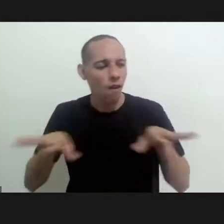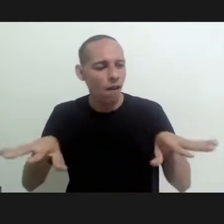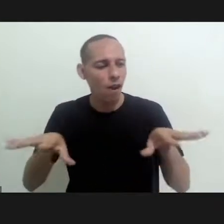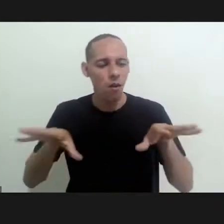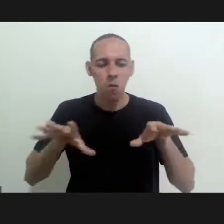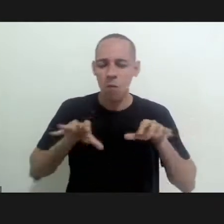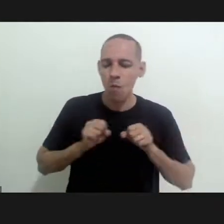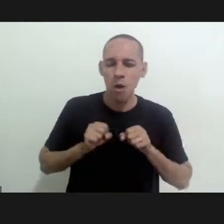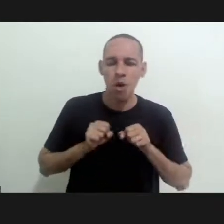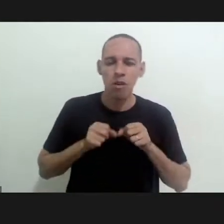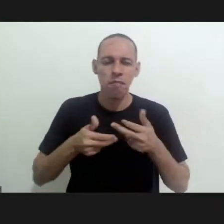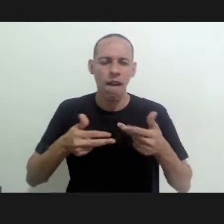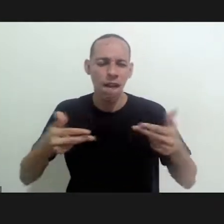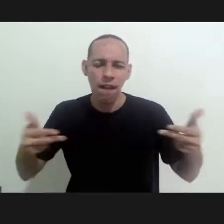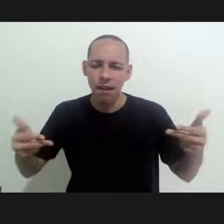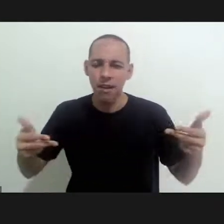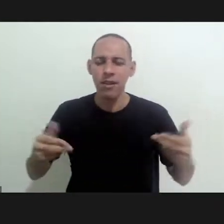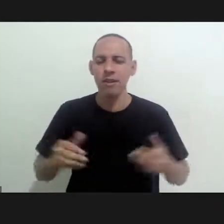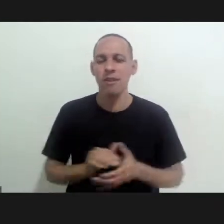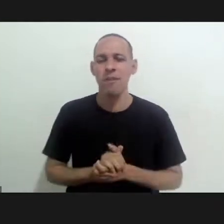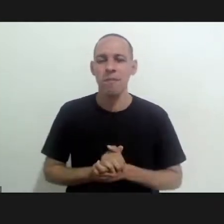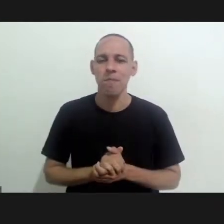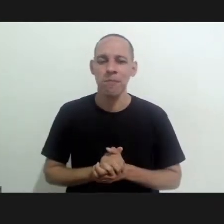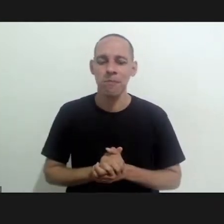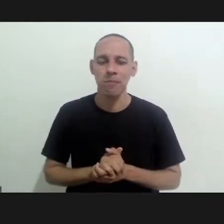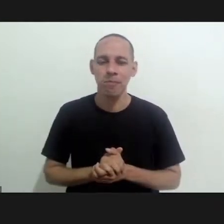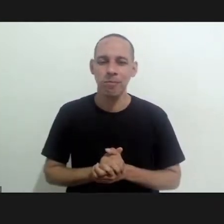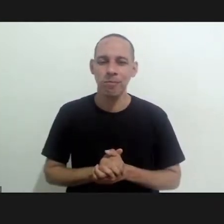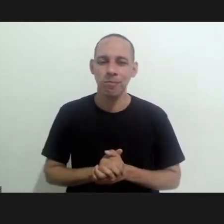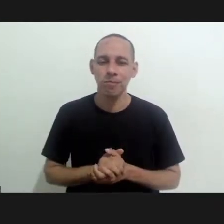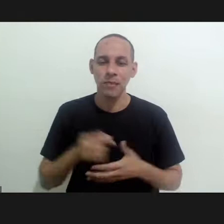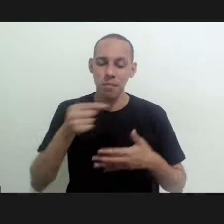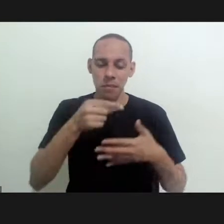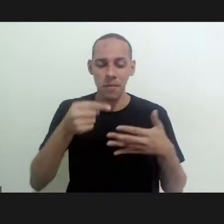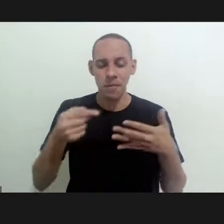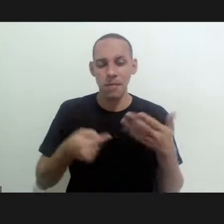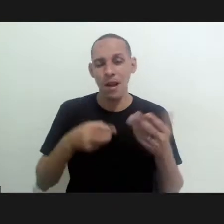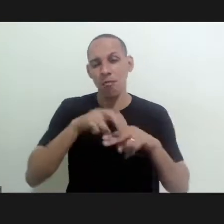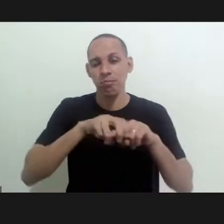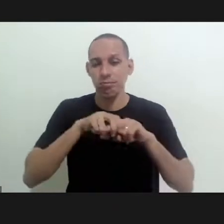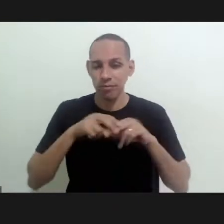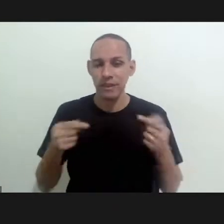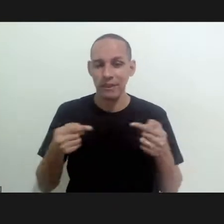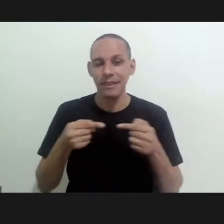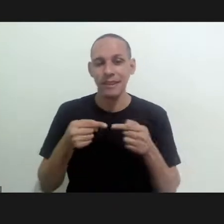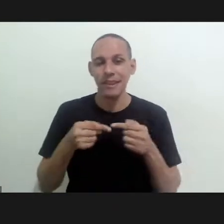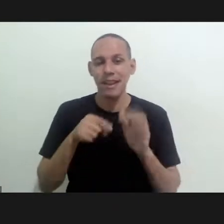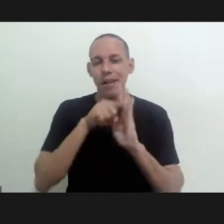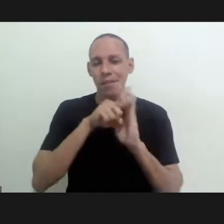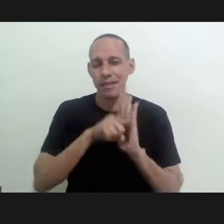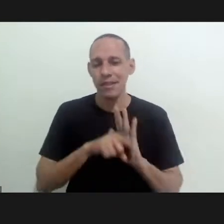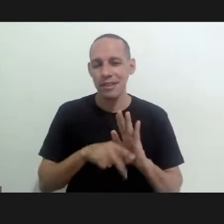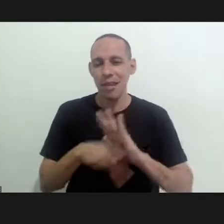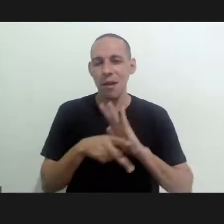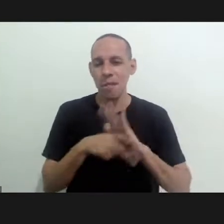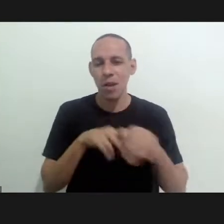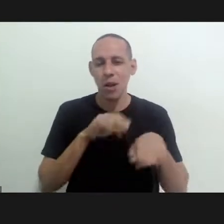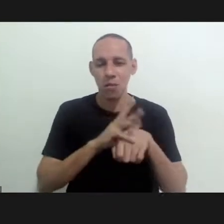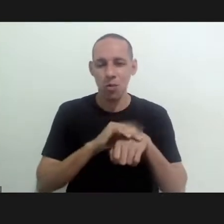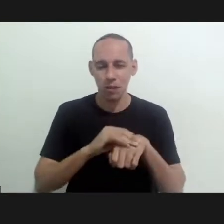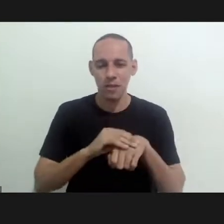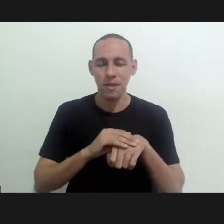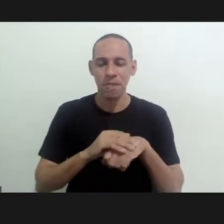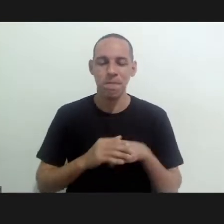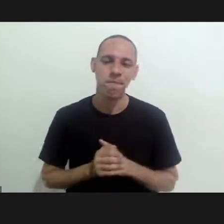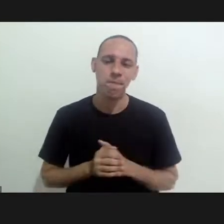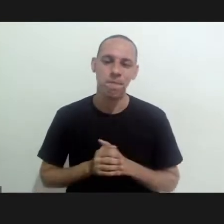epidemiology as well as other causes and other situations which are associated to the chagas